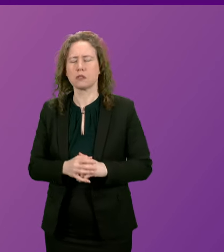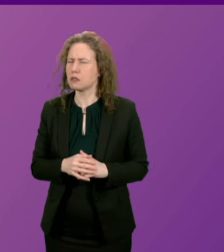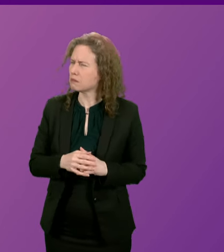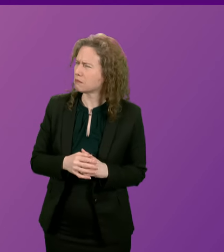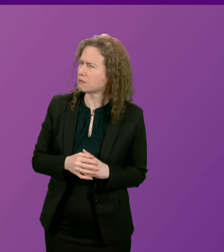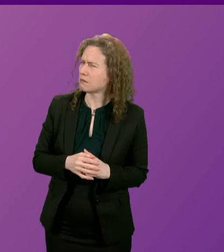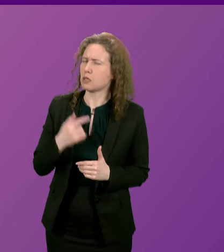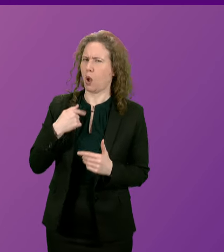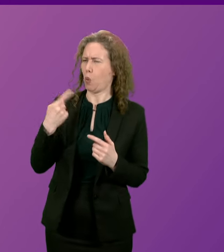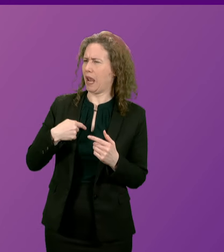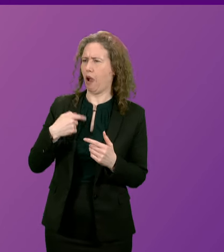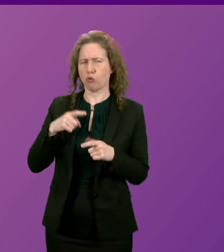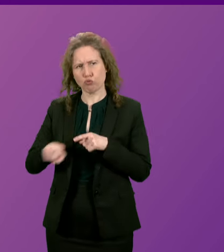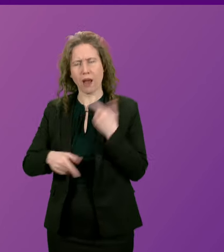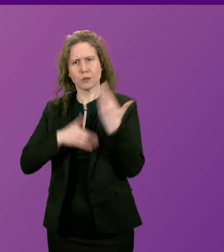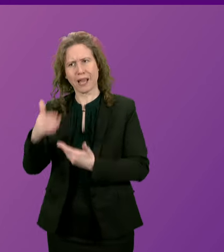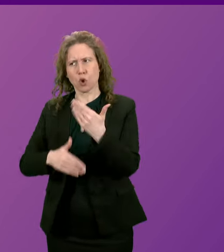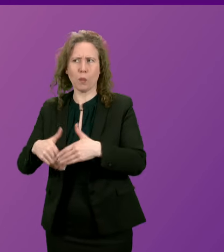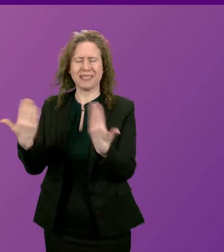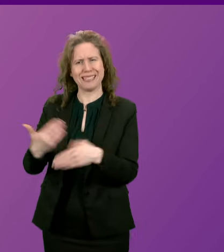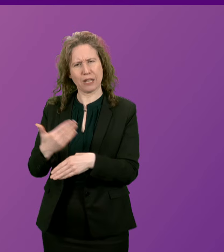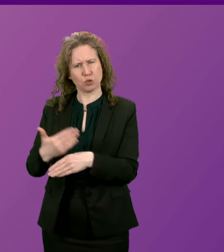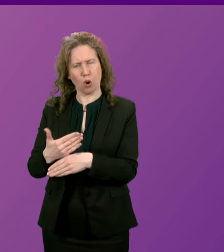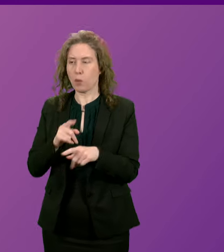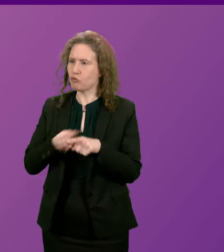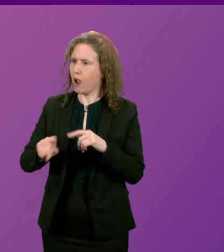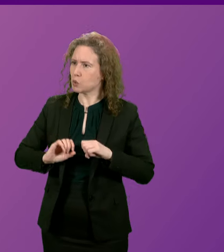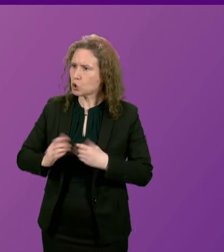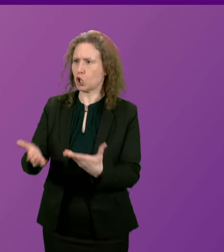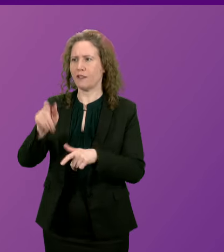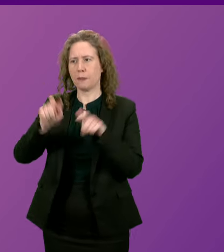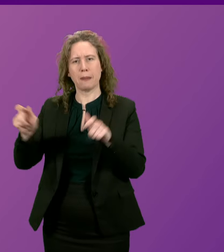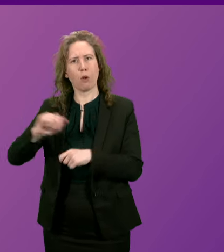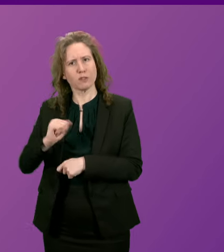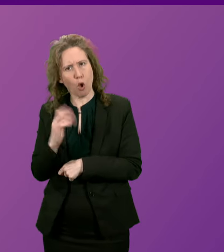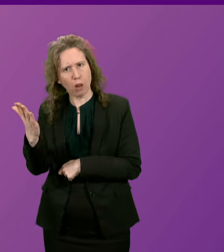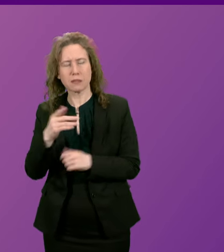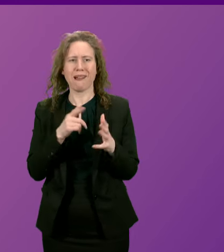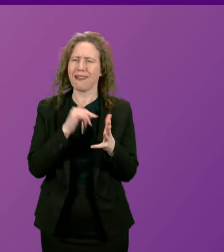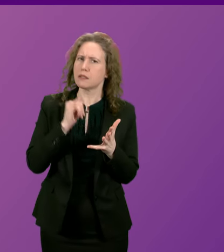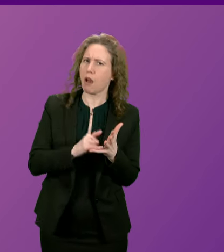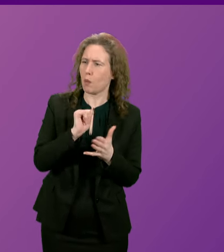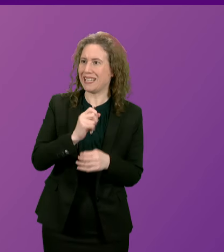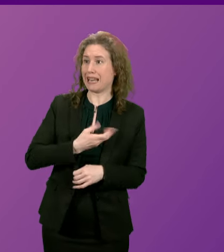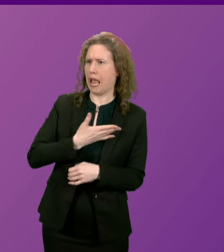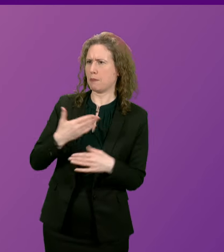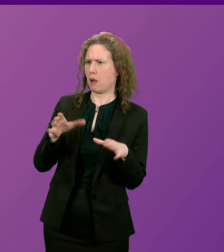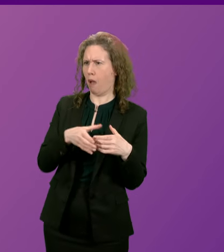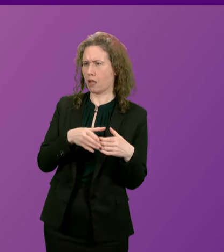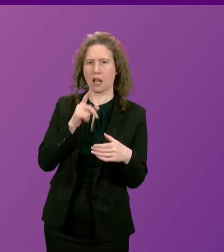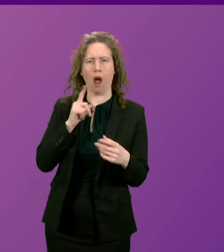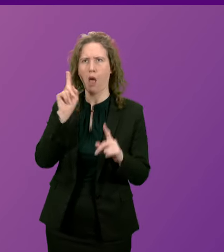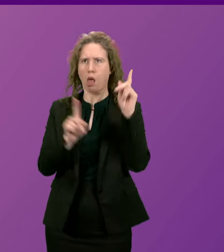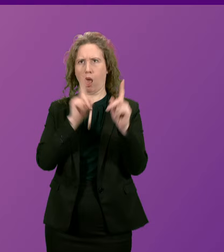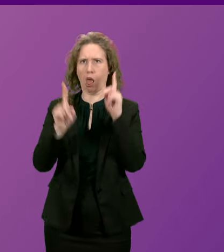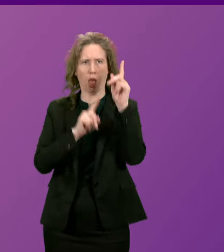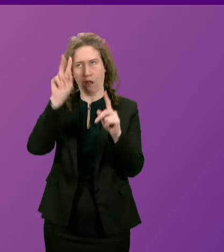So while we're getting on with the day job, while we're getting on with serving the people of Scotland, Anas Alwar and his Labour Party are U-turning,